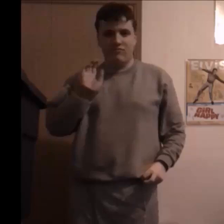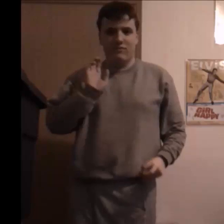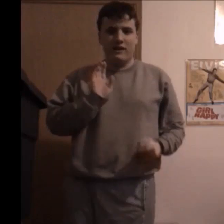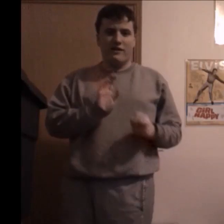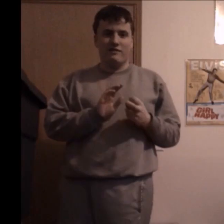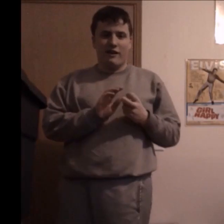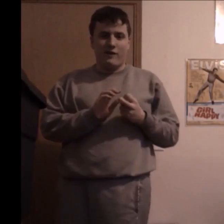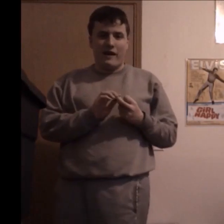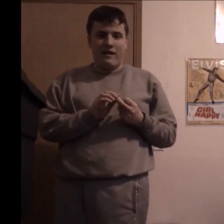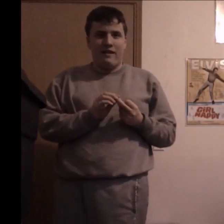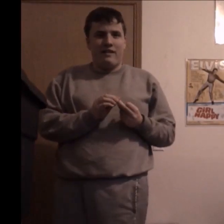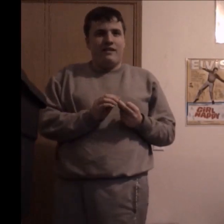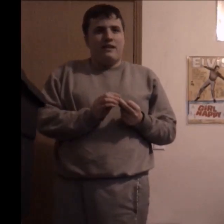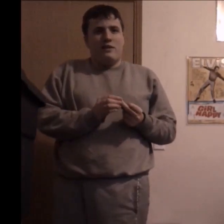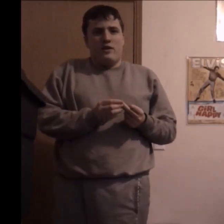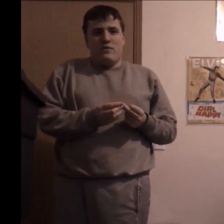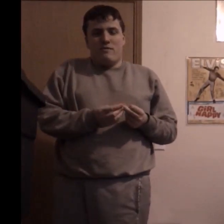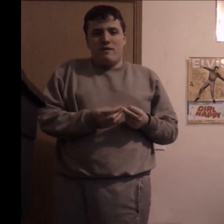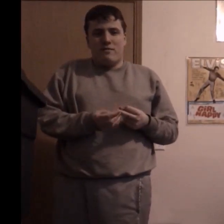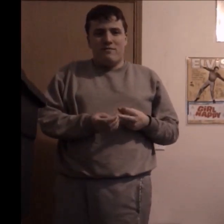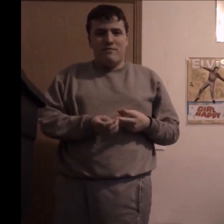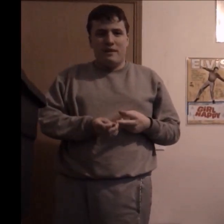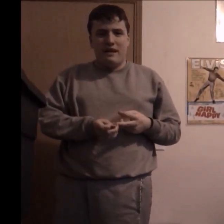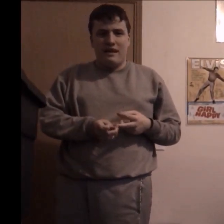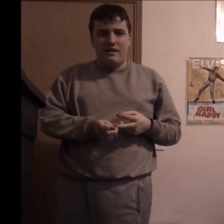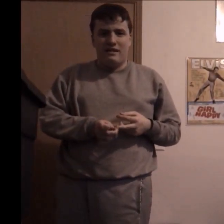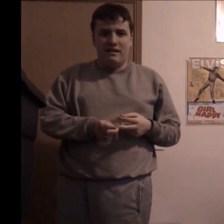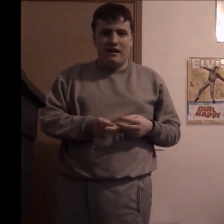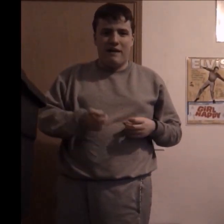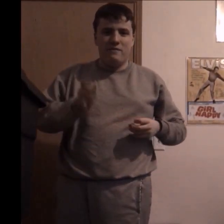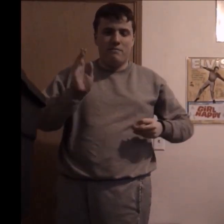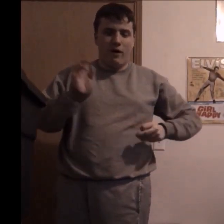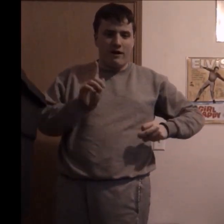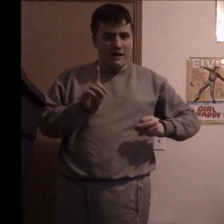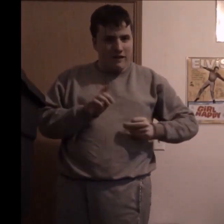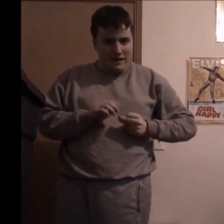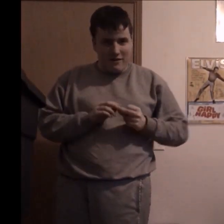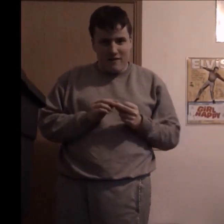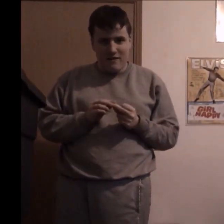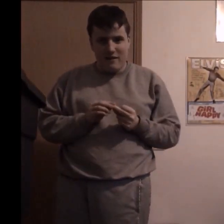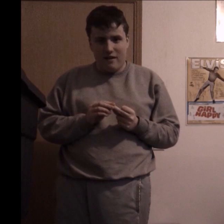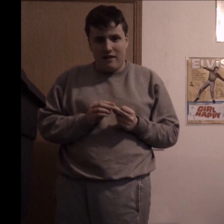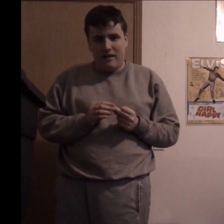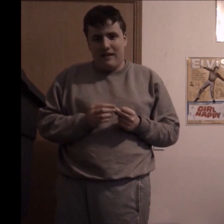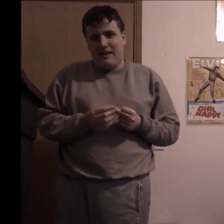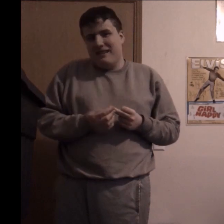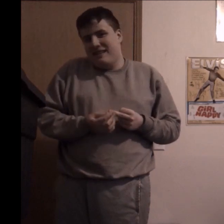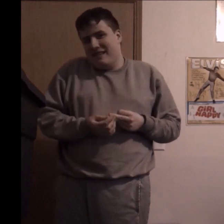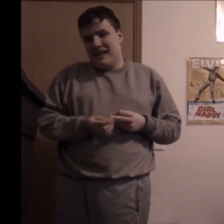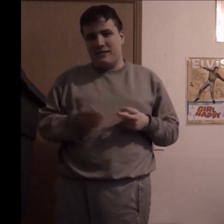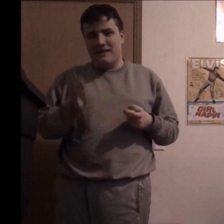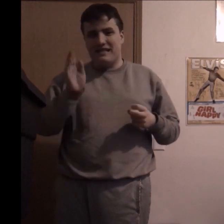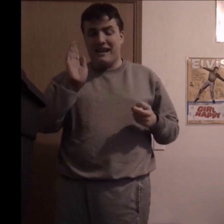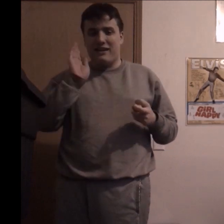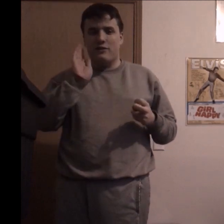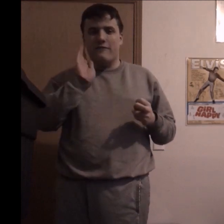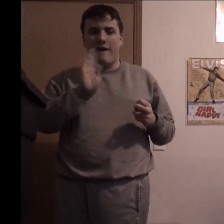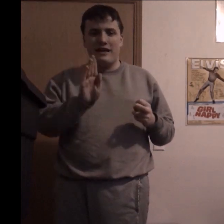Well, hello. You remember me. I'm the Barney Collector. Yes, it's an actual face